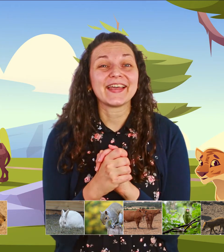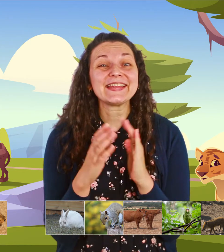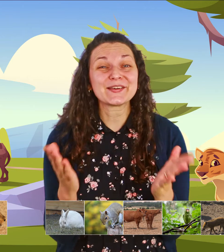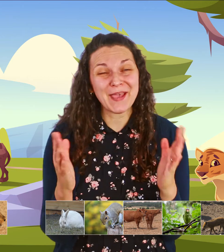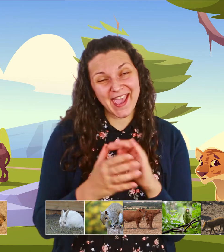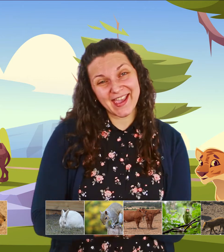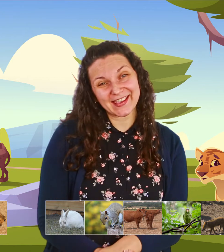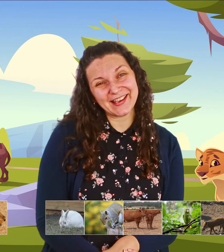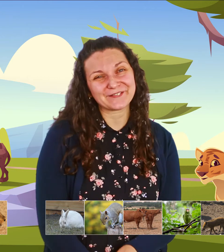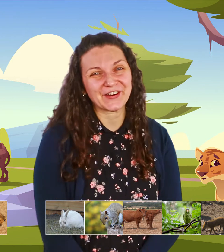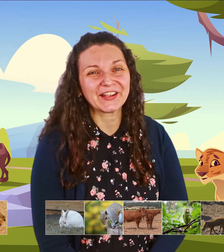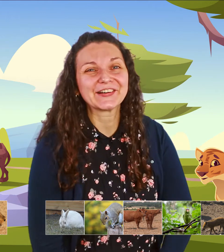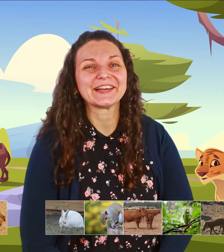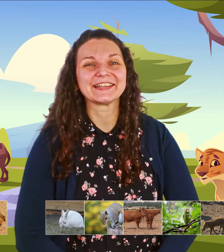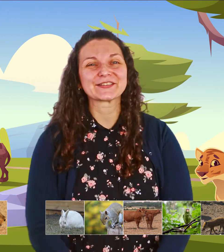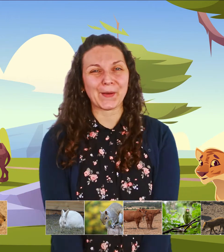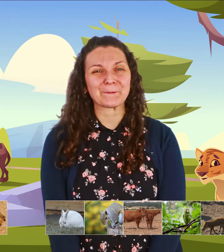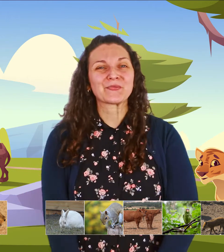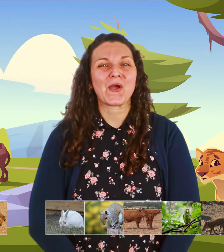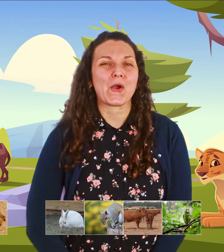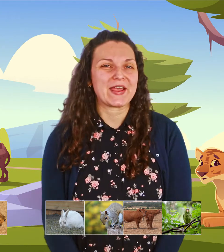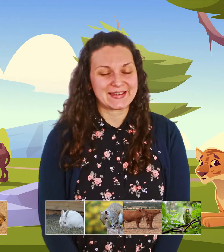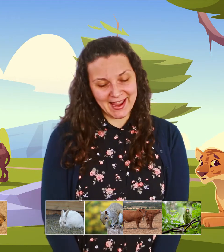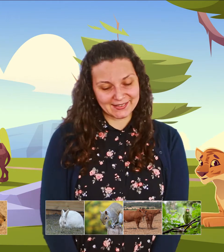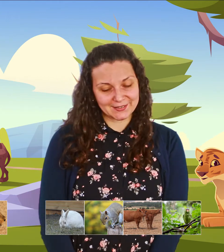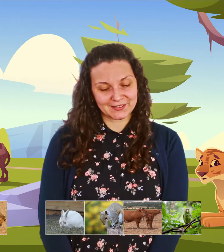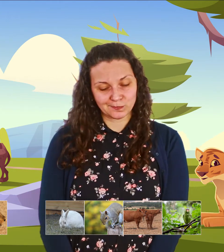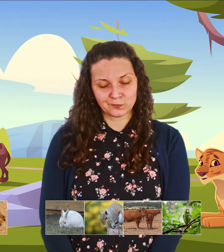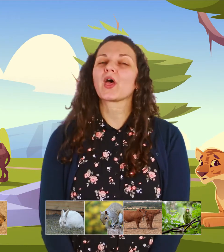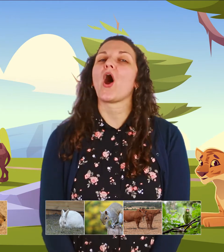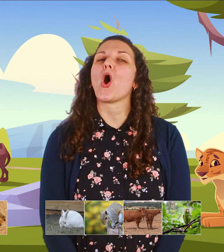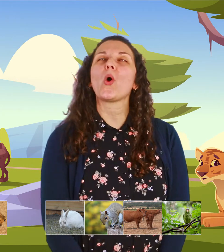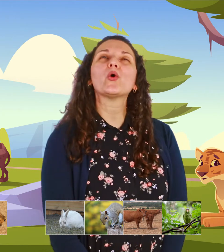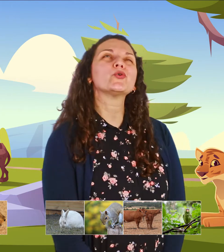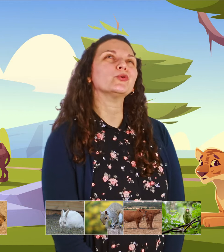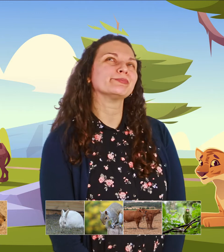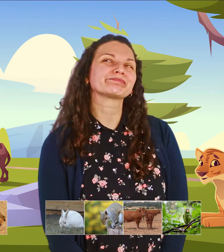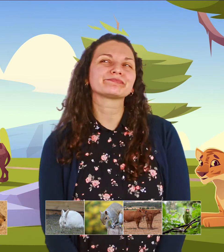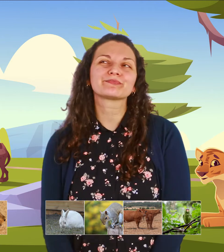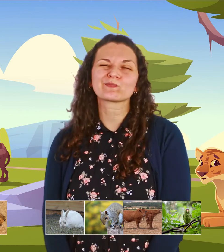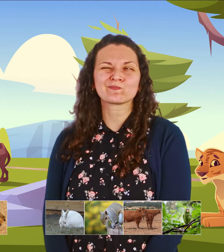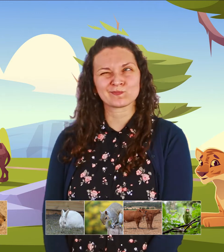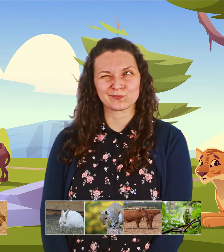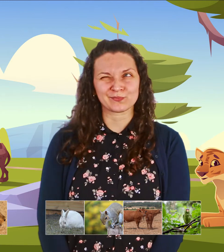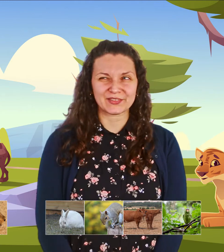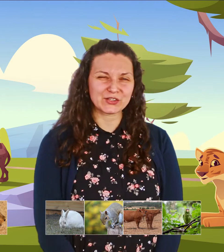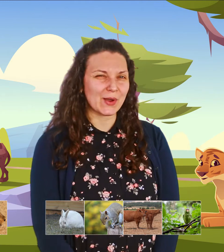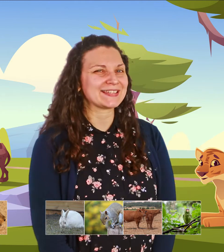it's a pig very good all right next oh This one is